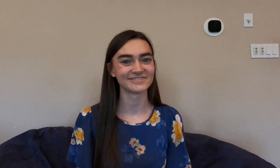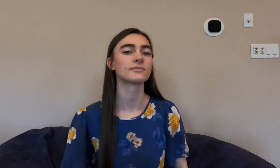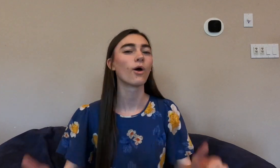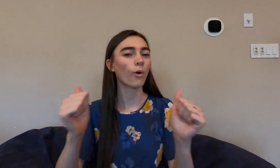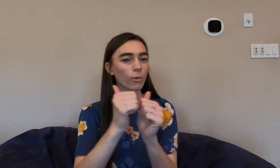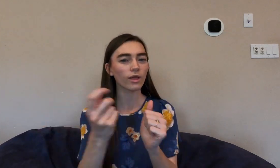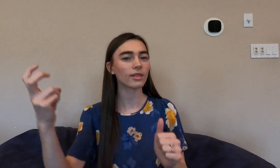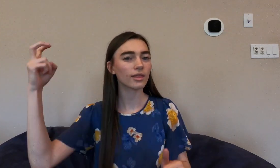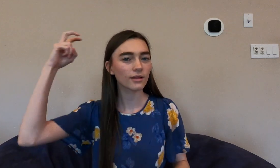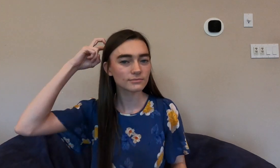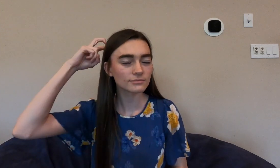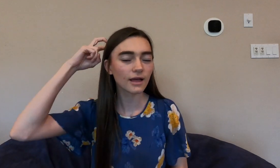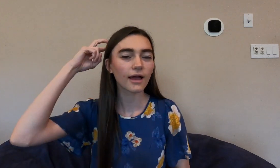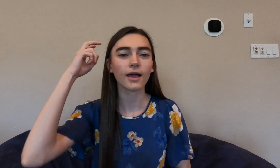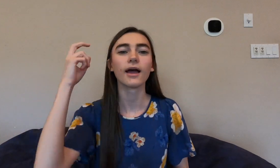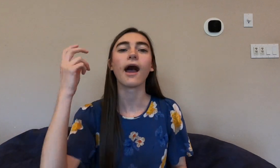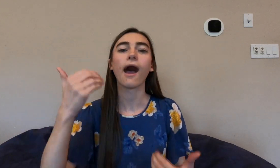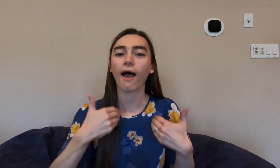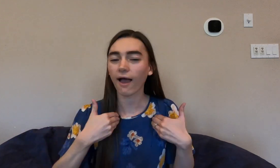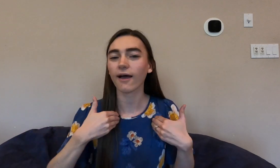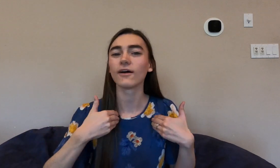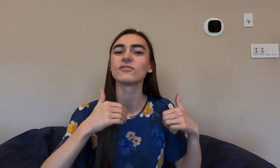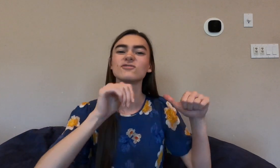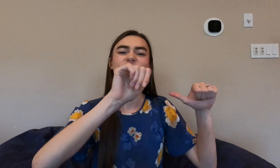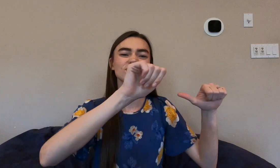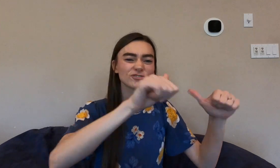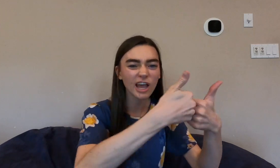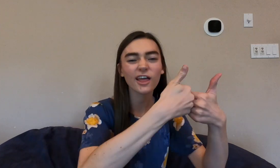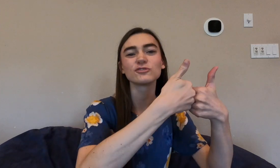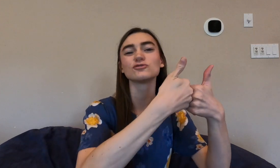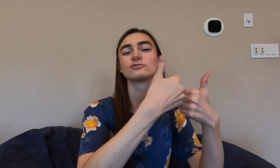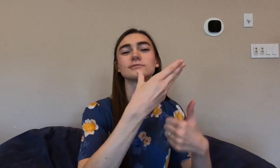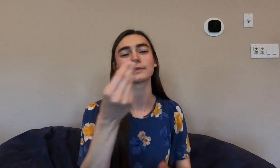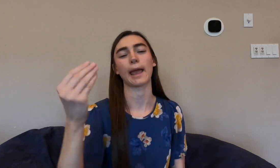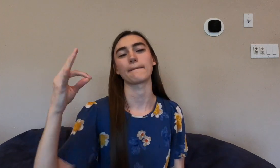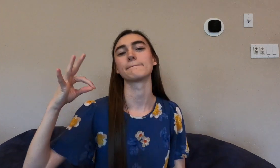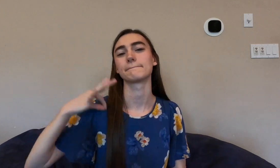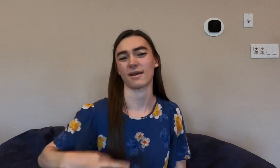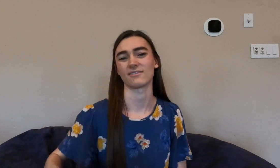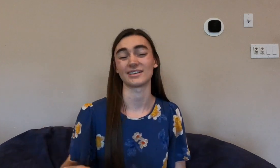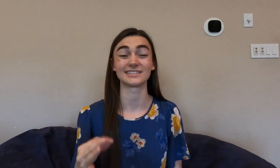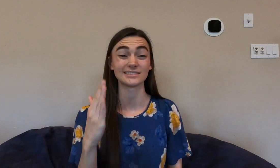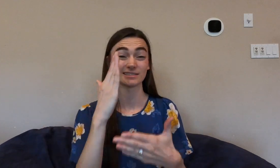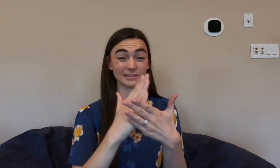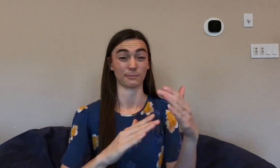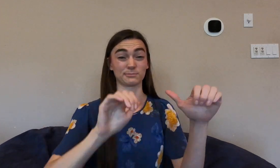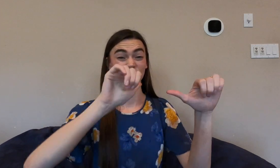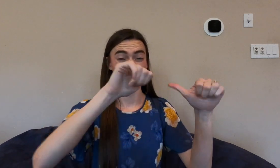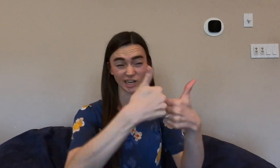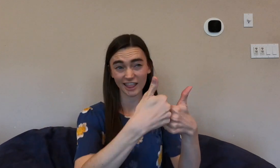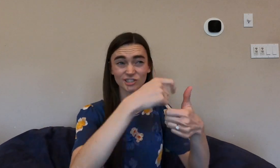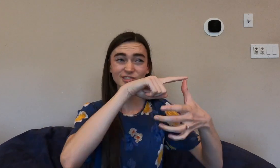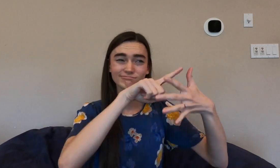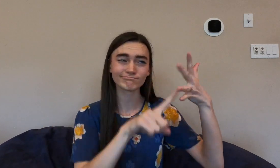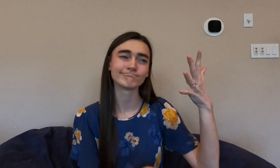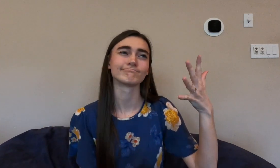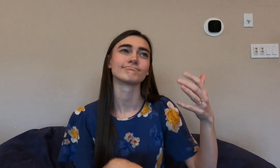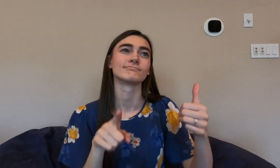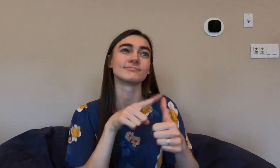really nice. With the cochlear implant there are challenges as well as benefits. Some challenges include